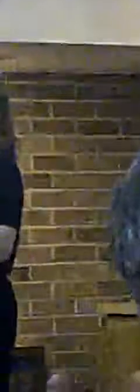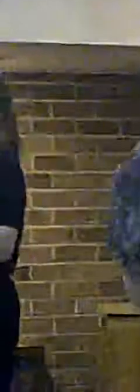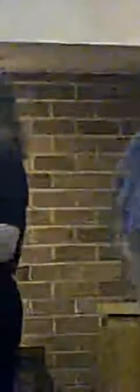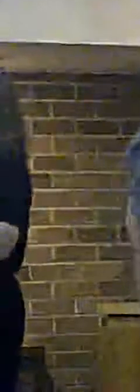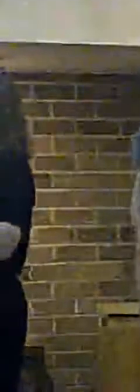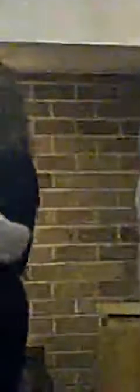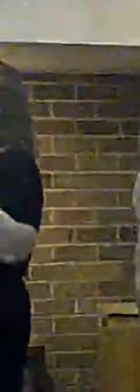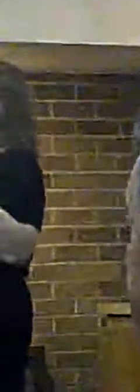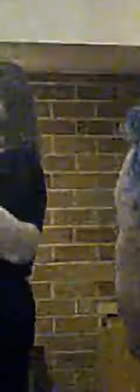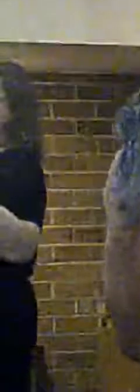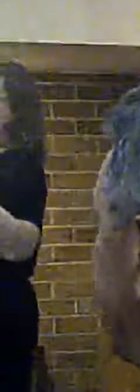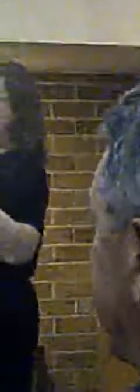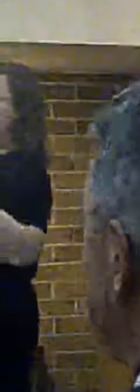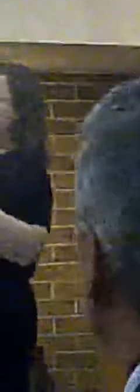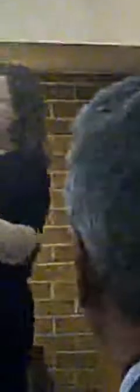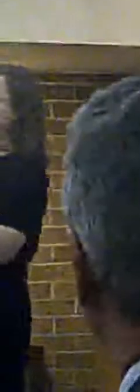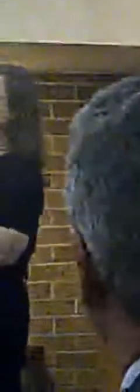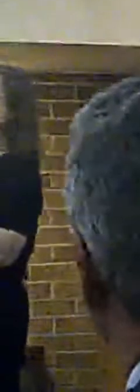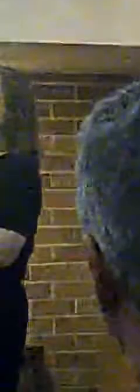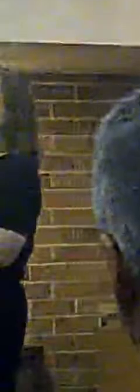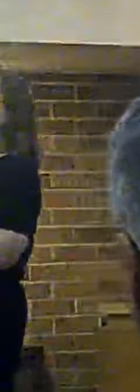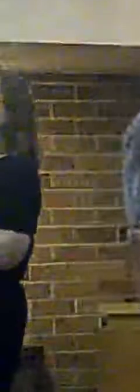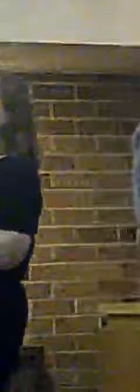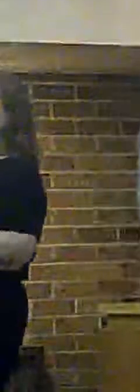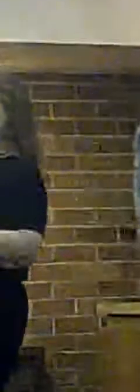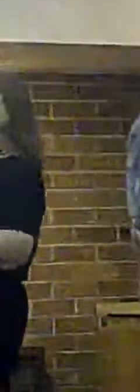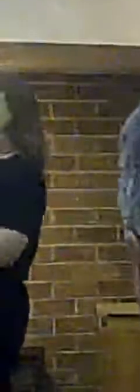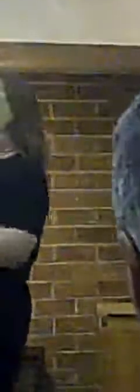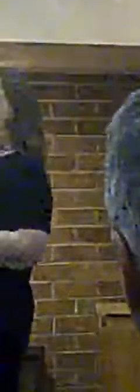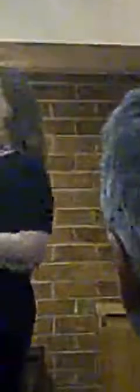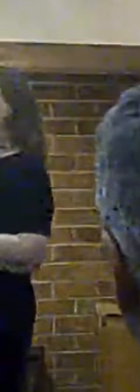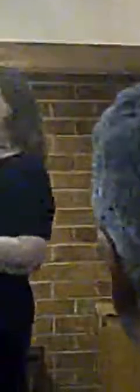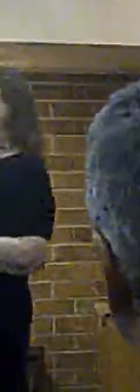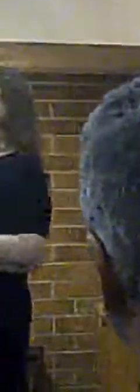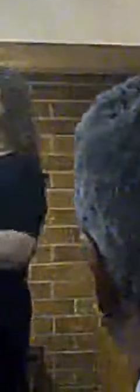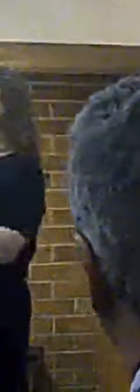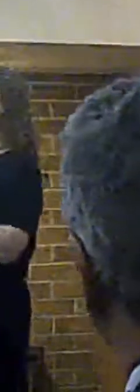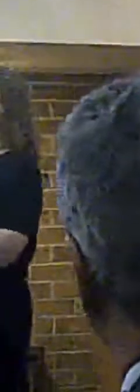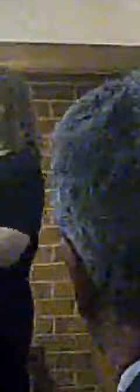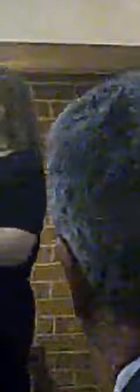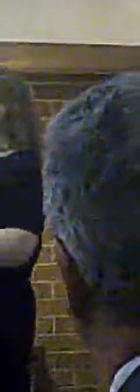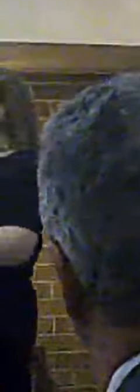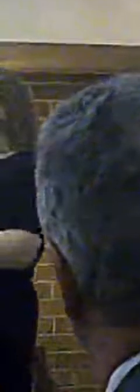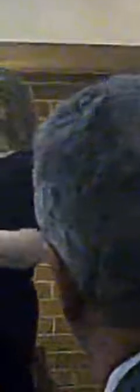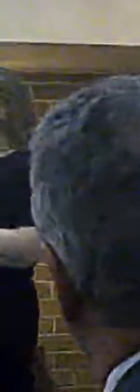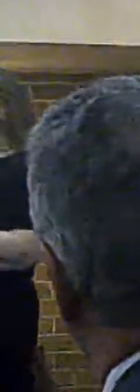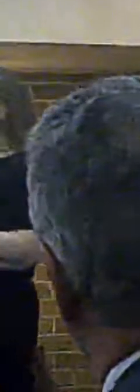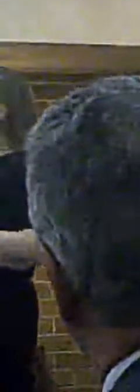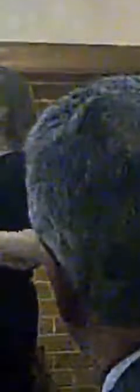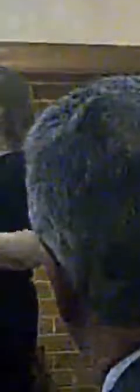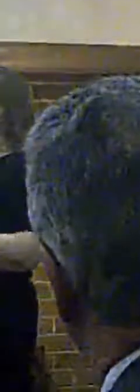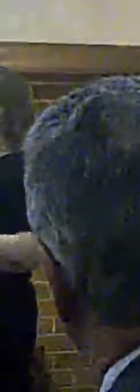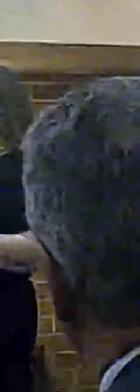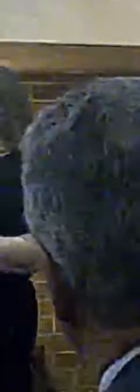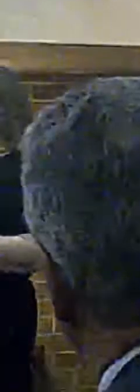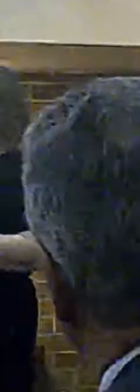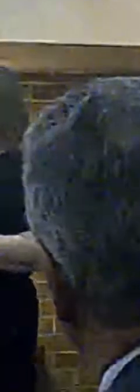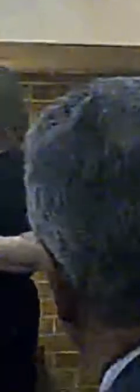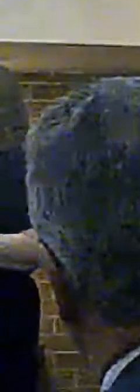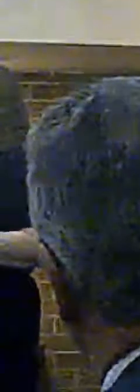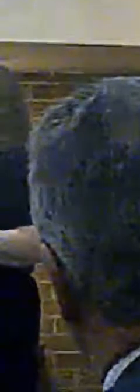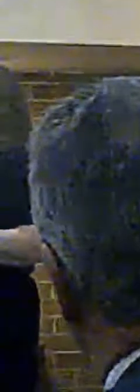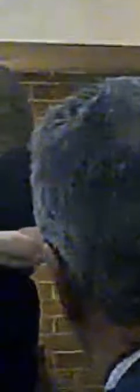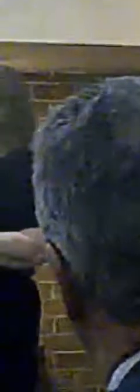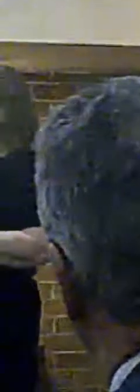to us, because we need the cover from Cheshire over in St Helms and Noseley. What you've got to understand is,